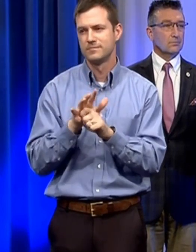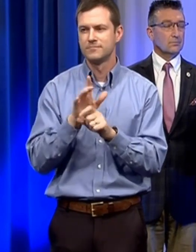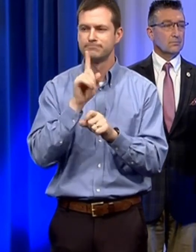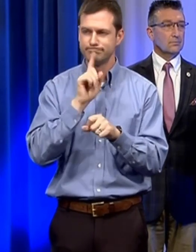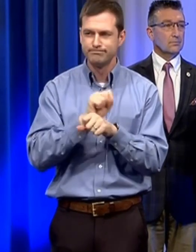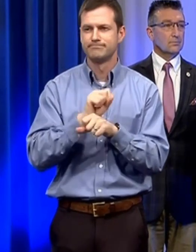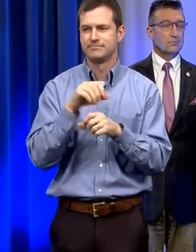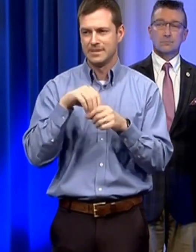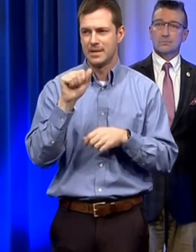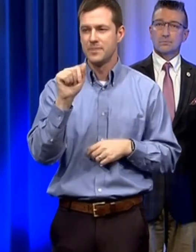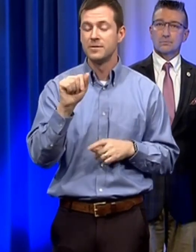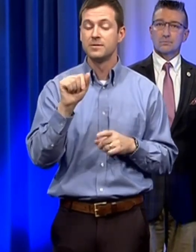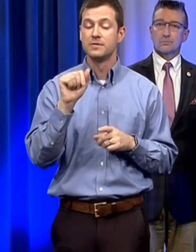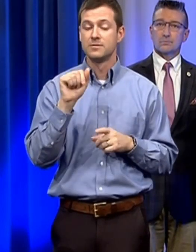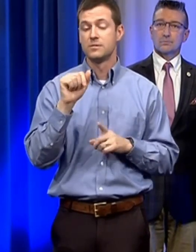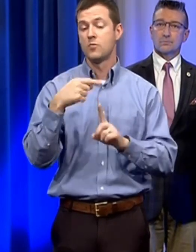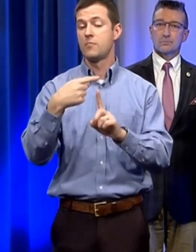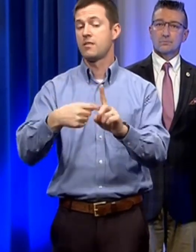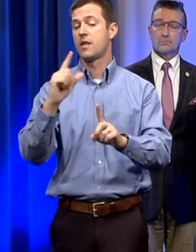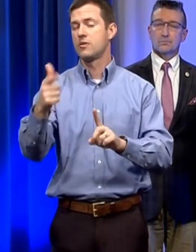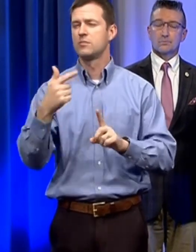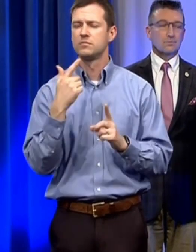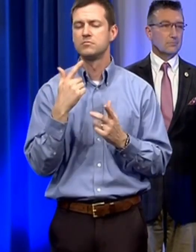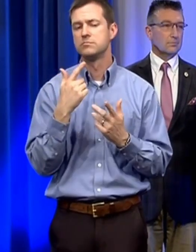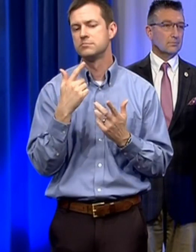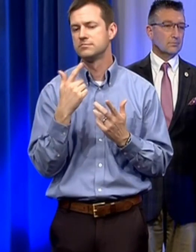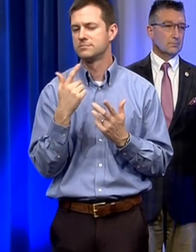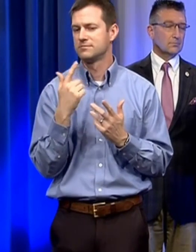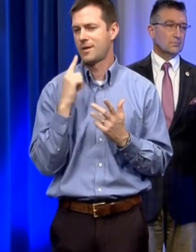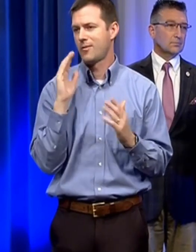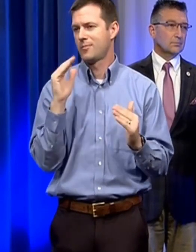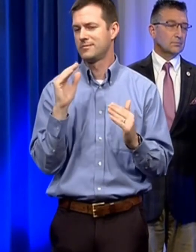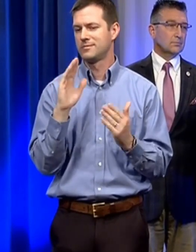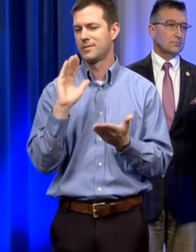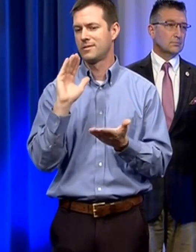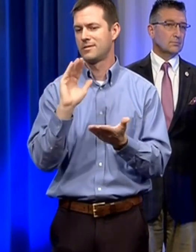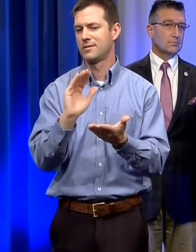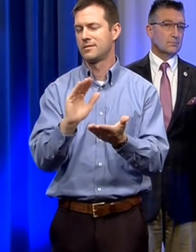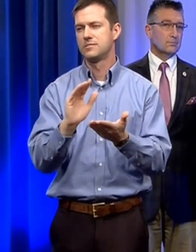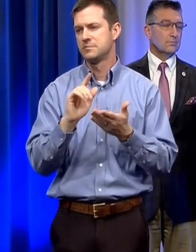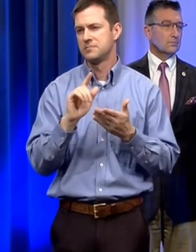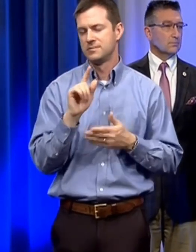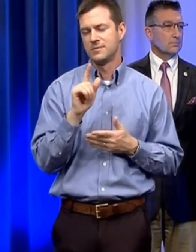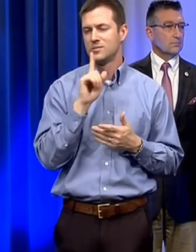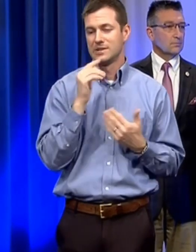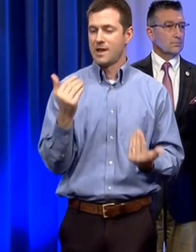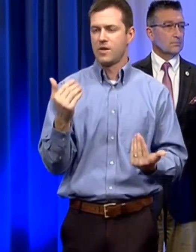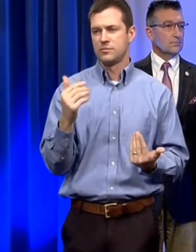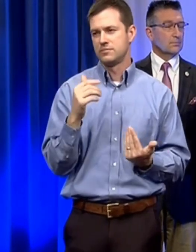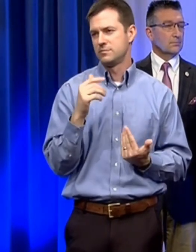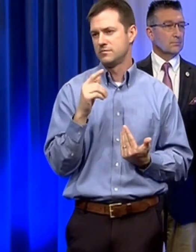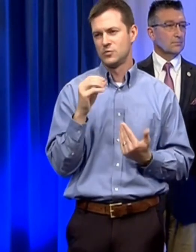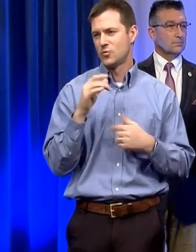or seeing new cases at a slower rate um but the fact is it's just too soon to say right now this is a new virus we don't really know